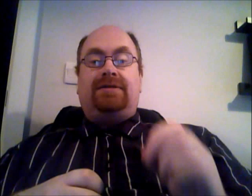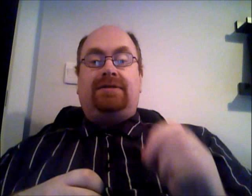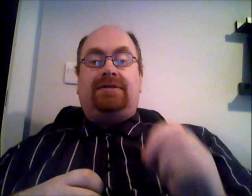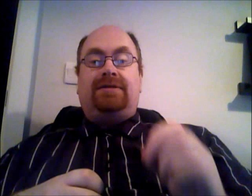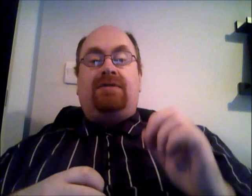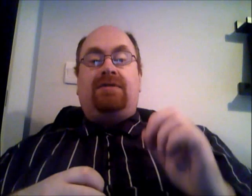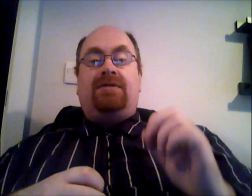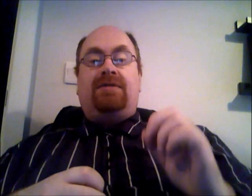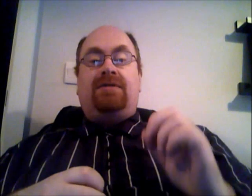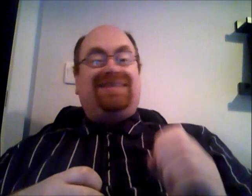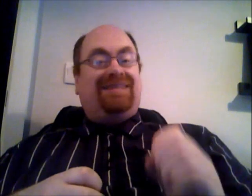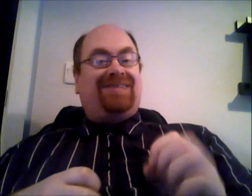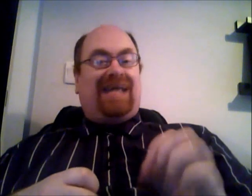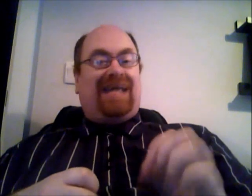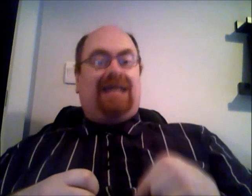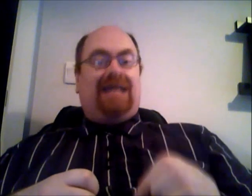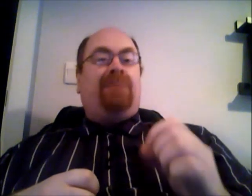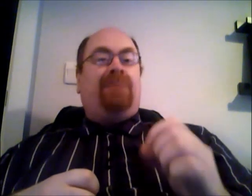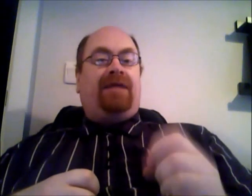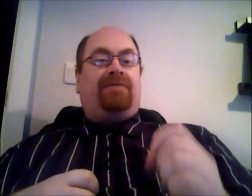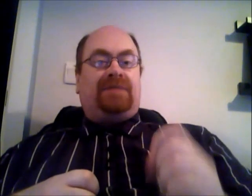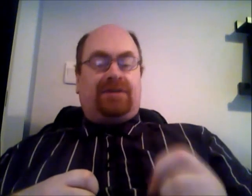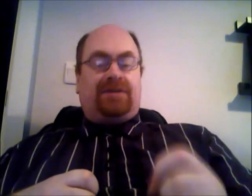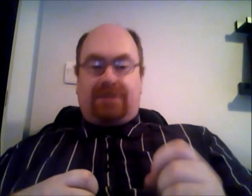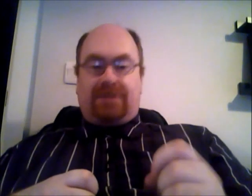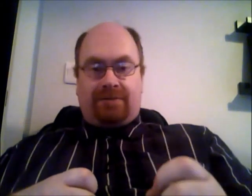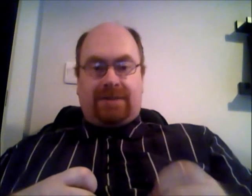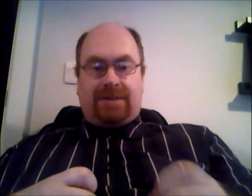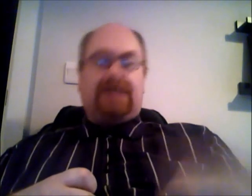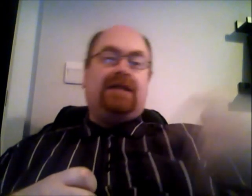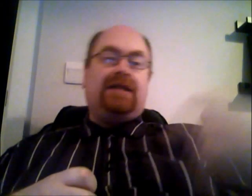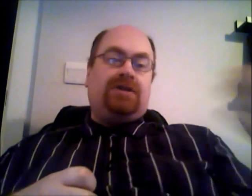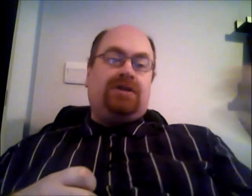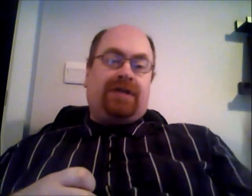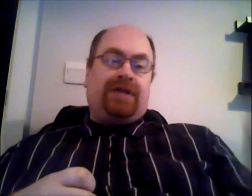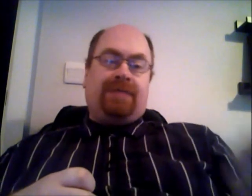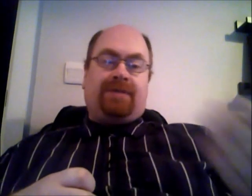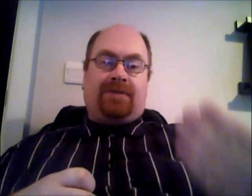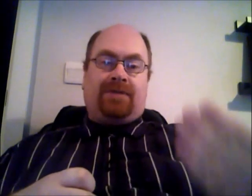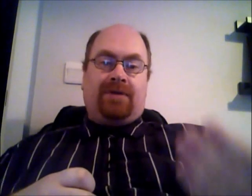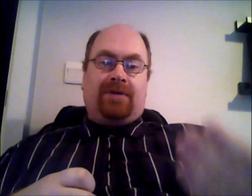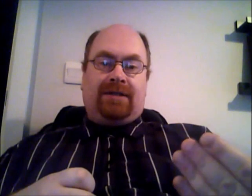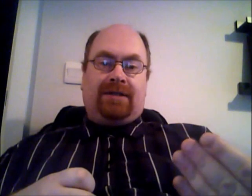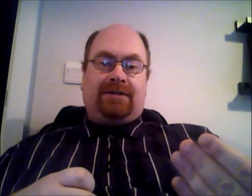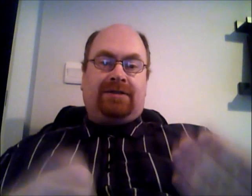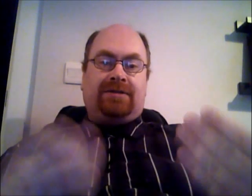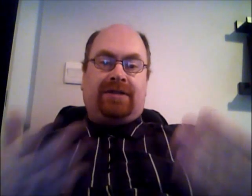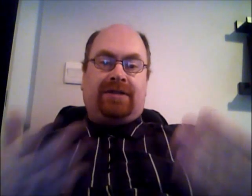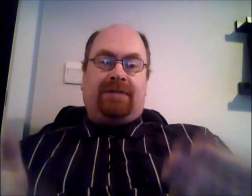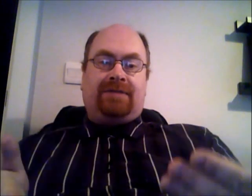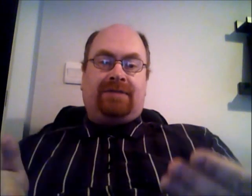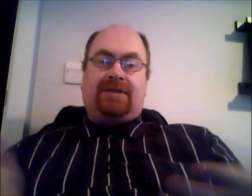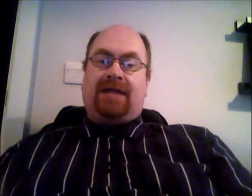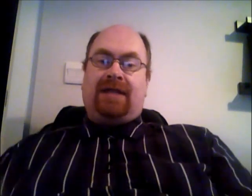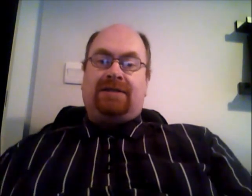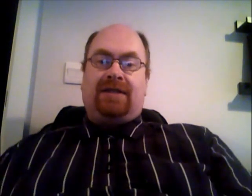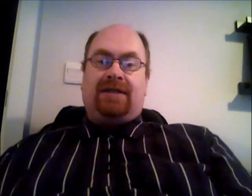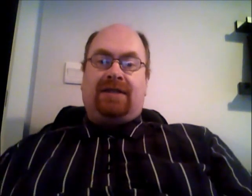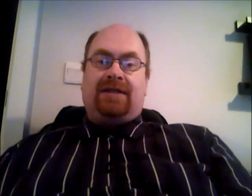were that weren't given any money from central government to keep them going to to to come sit for this so they had to try and raise the money